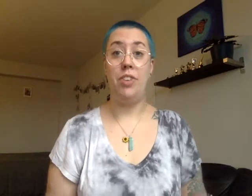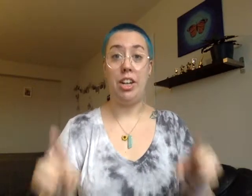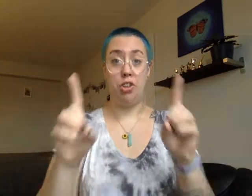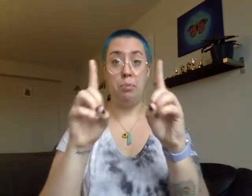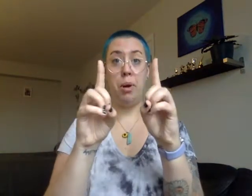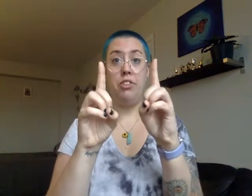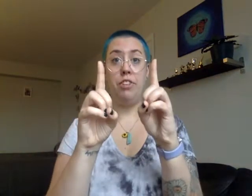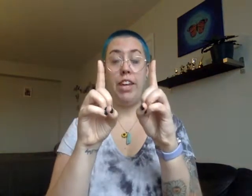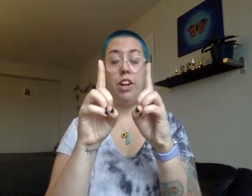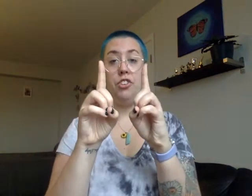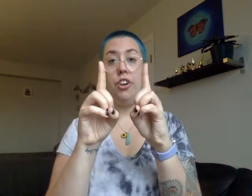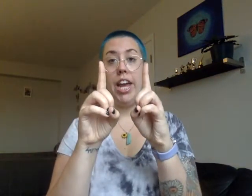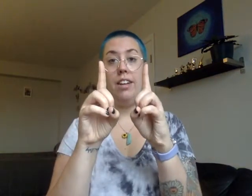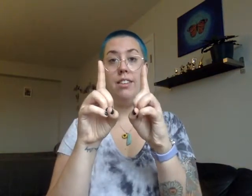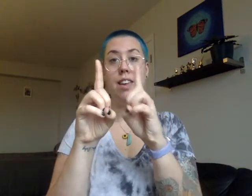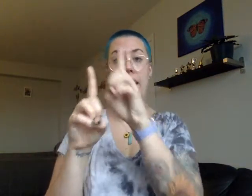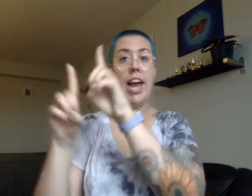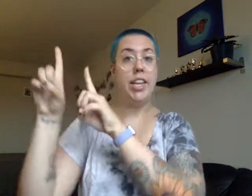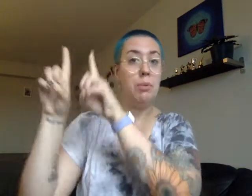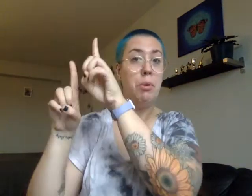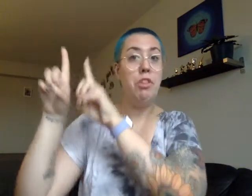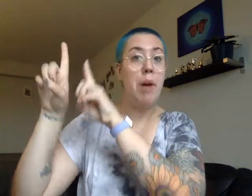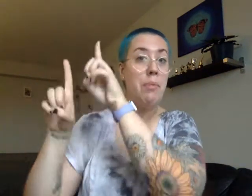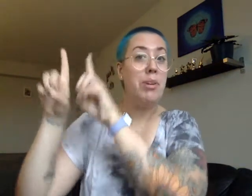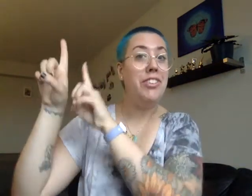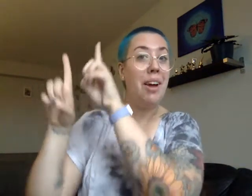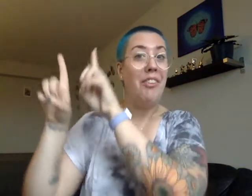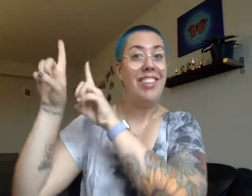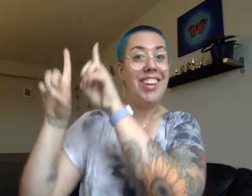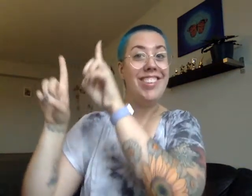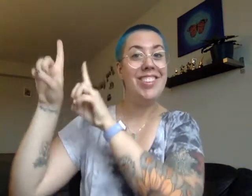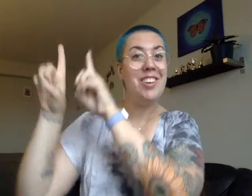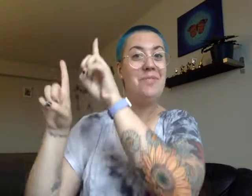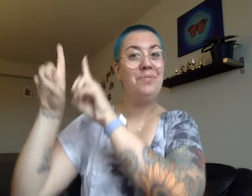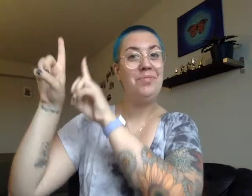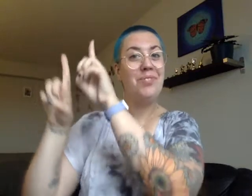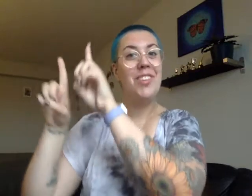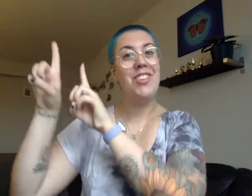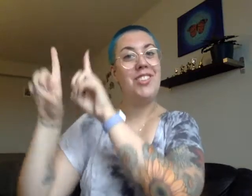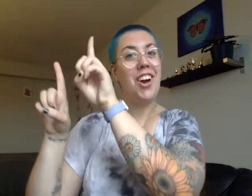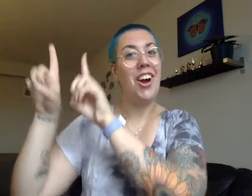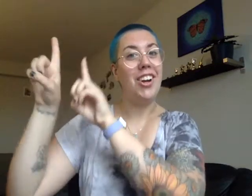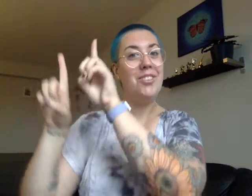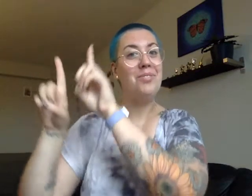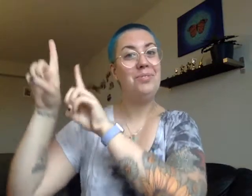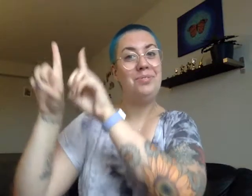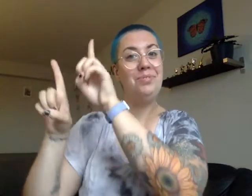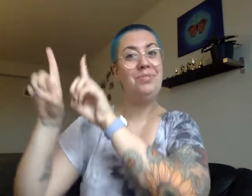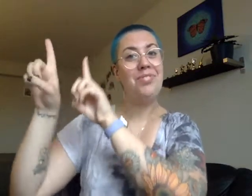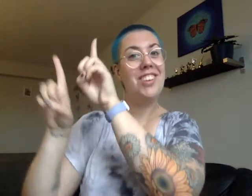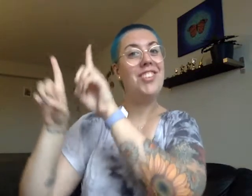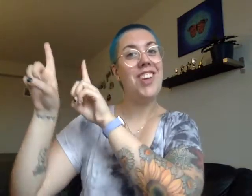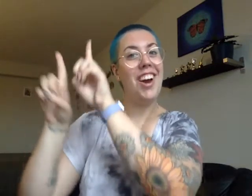take two pointer fingers and your hands and you move them up and down like this. Star. Star.